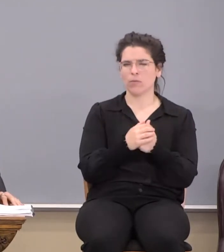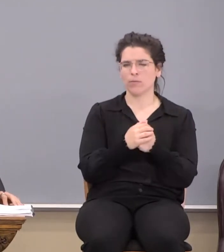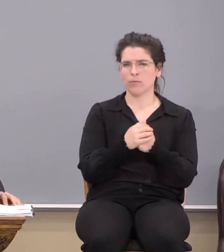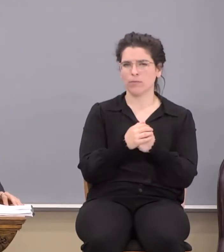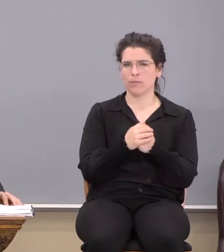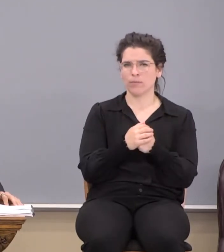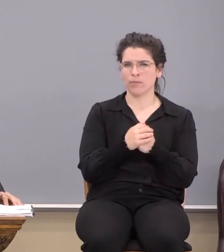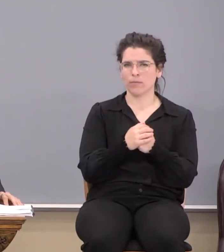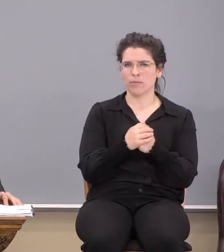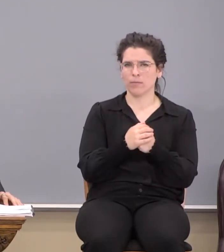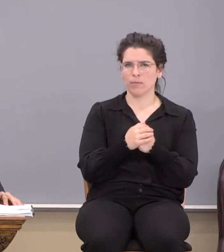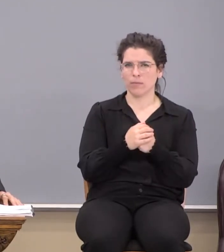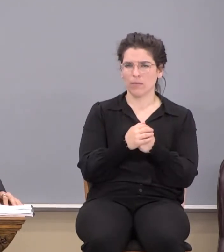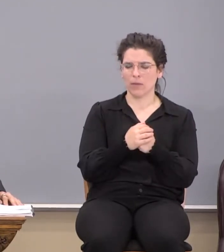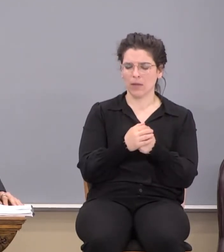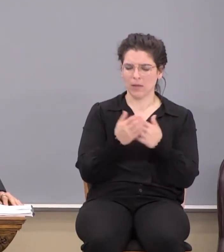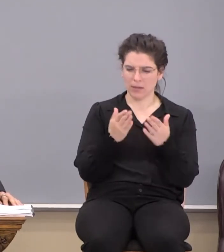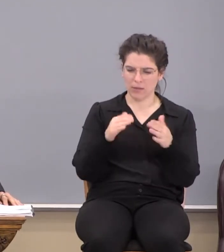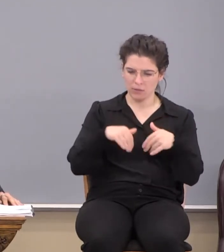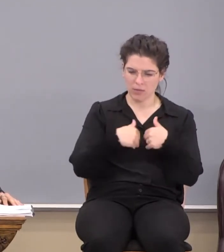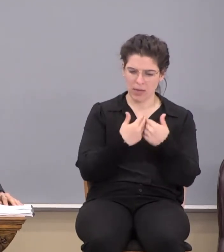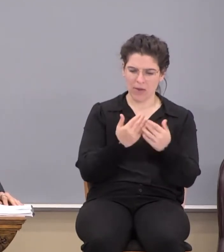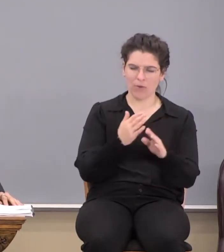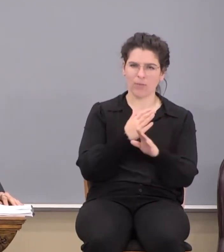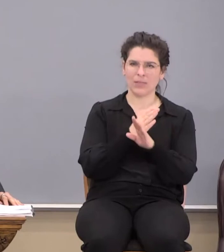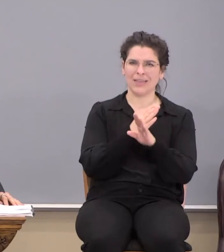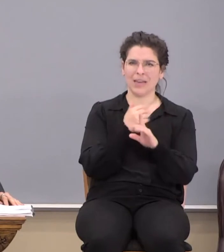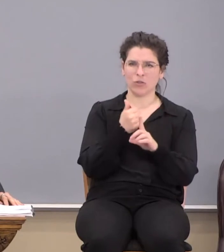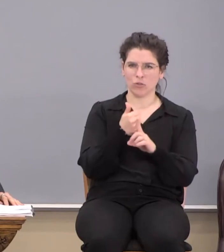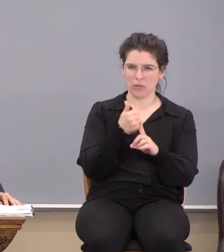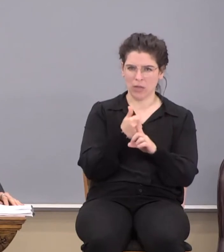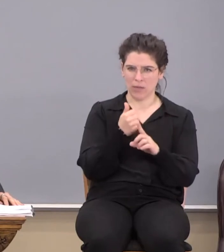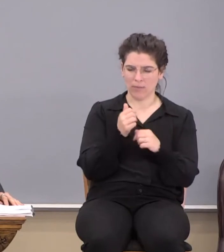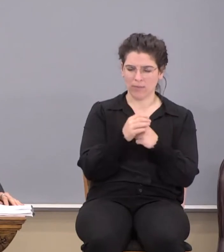and he says, now so here's how to protect yourself